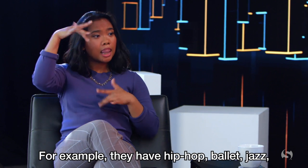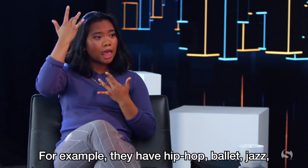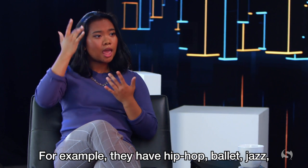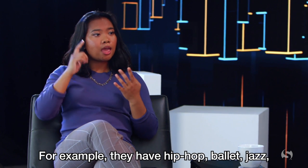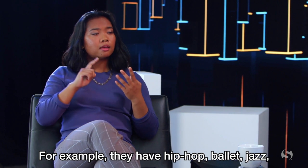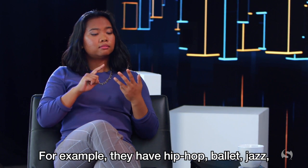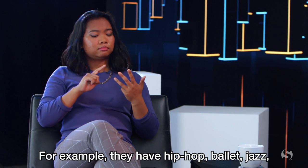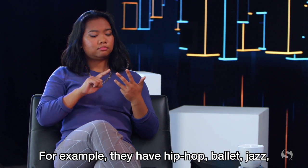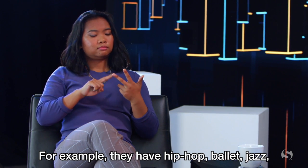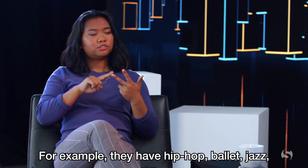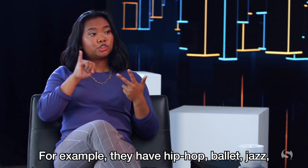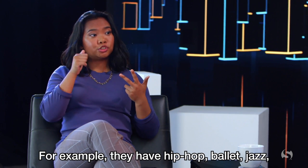ballet, jazz,